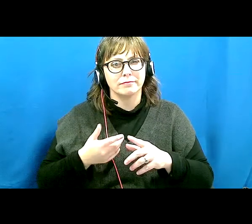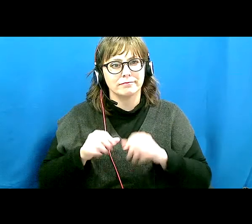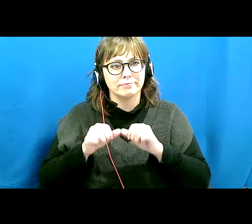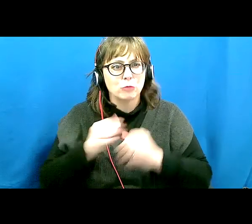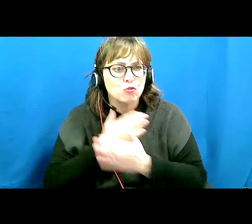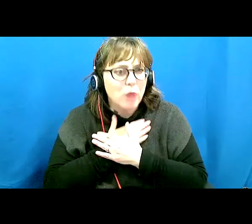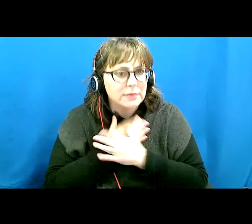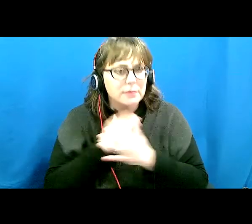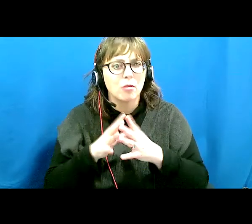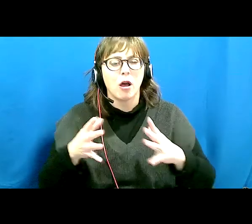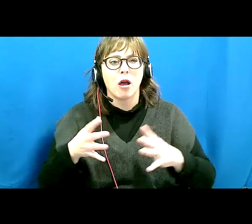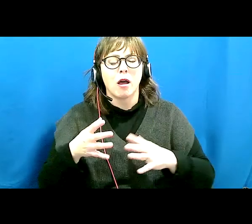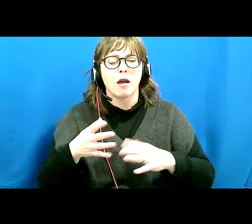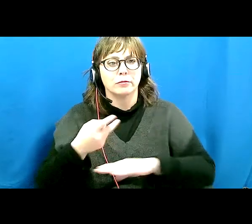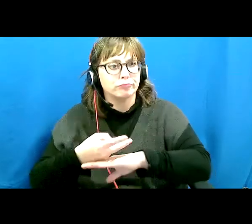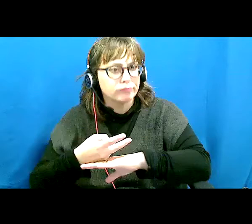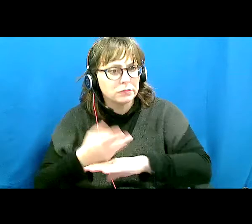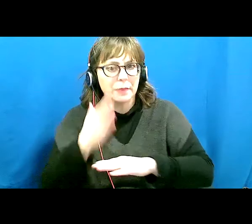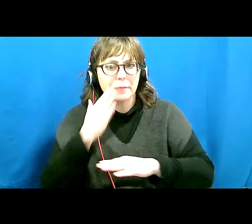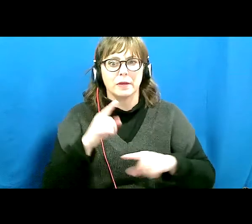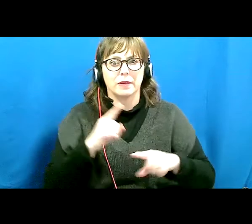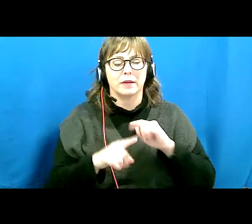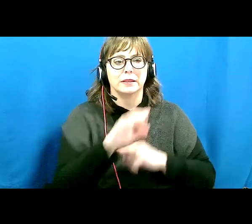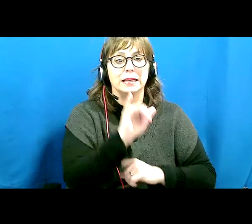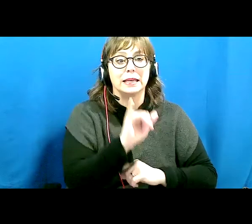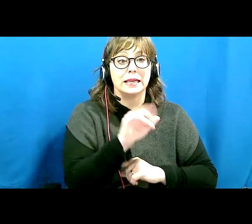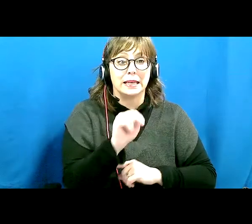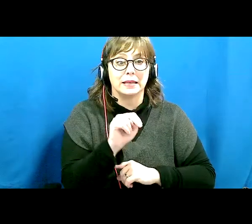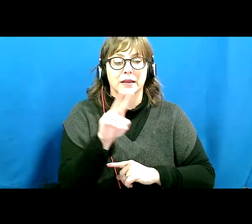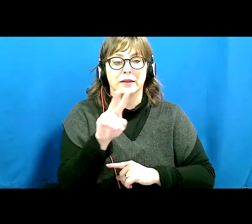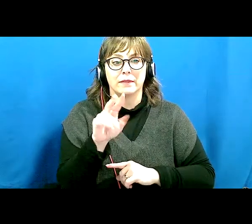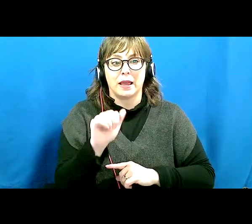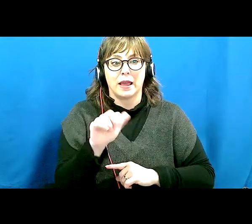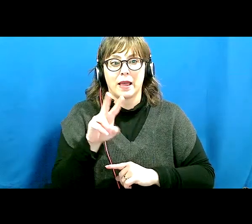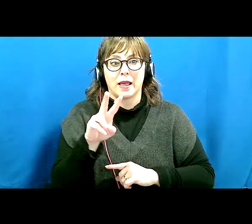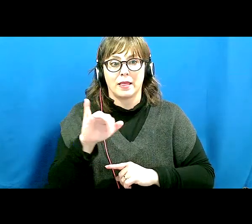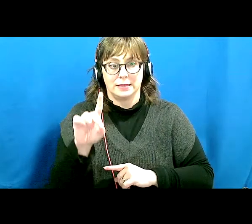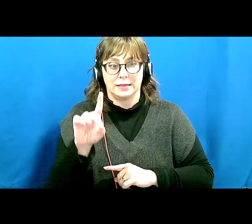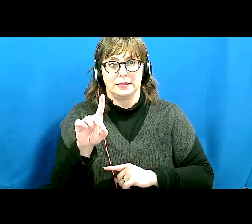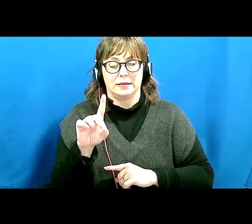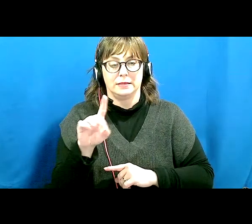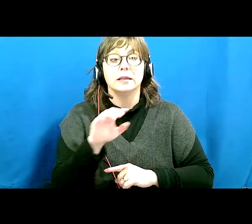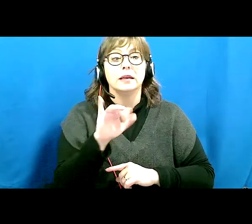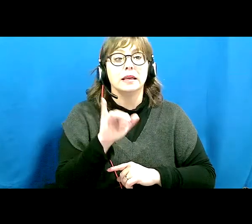rest a lot. Here. Invalid. Invalidation.